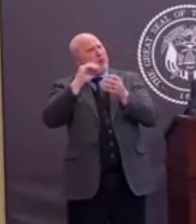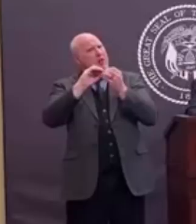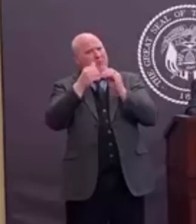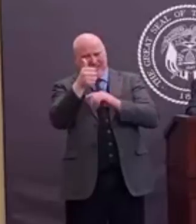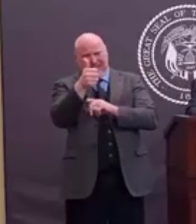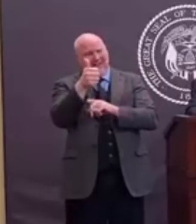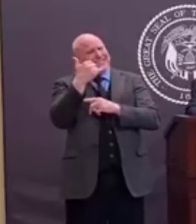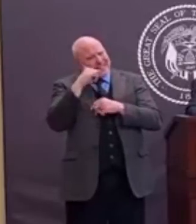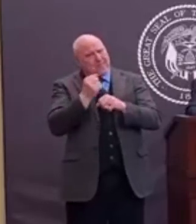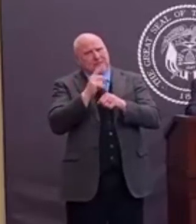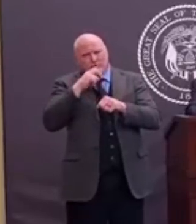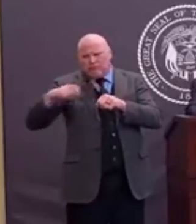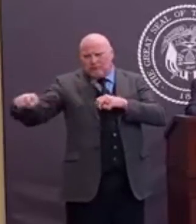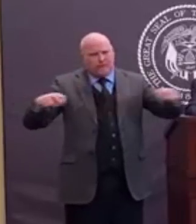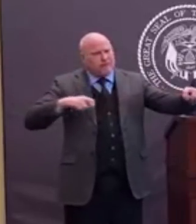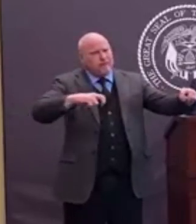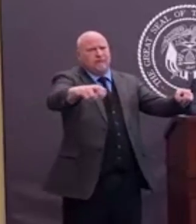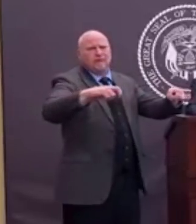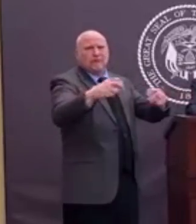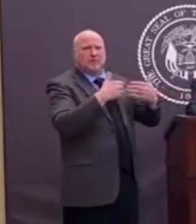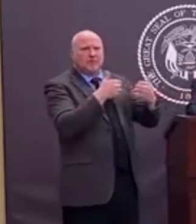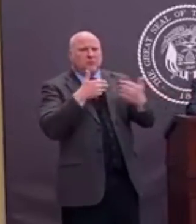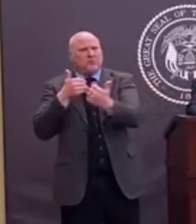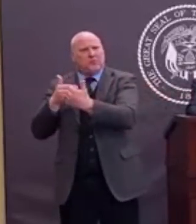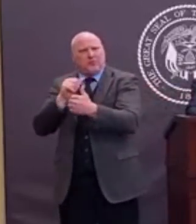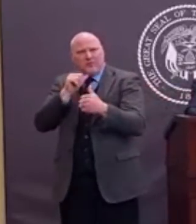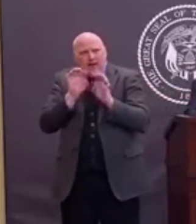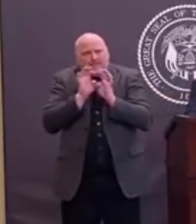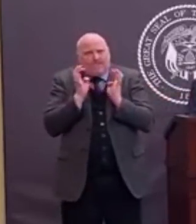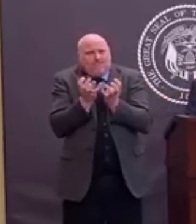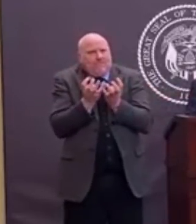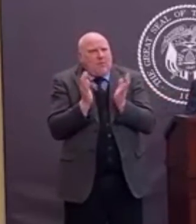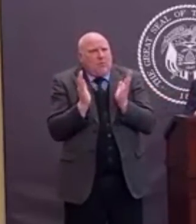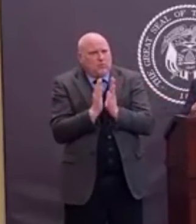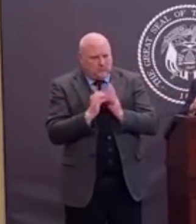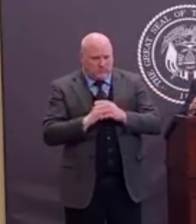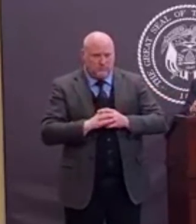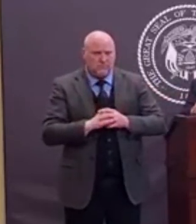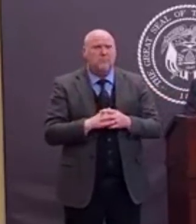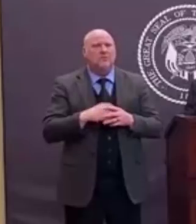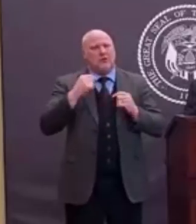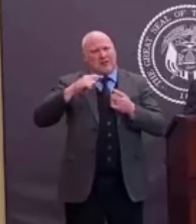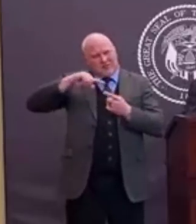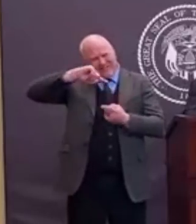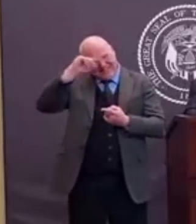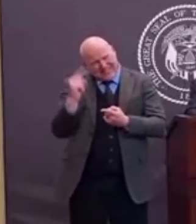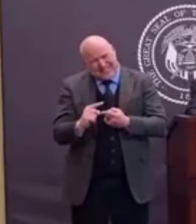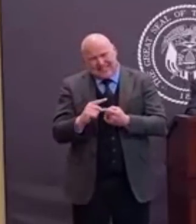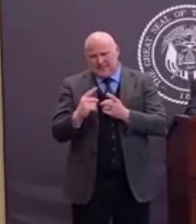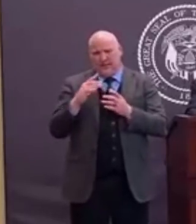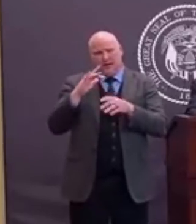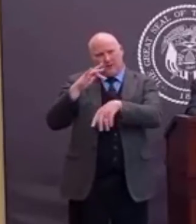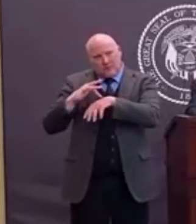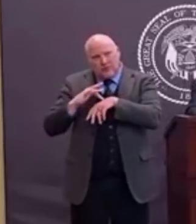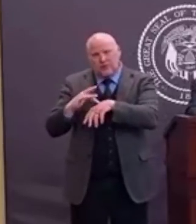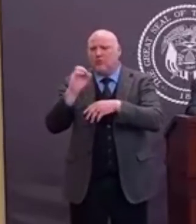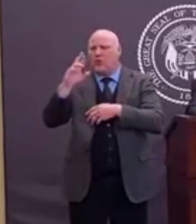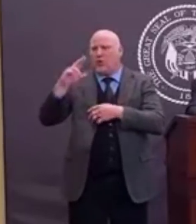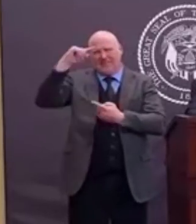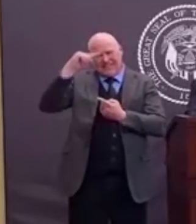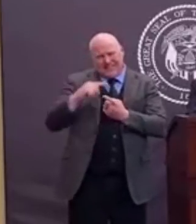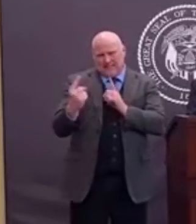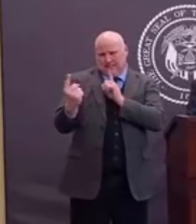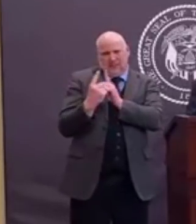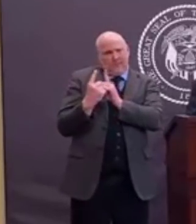congregating during working hours, minimizing our face-to-face contract, implementing flexible hours. You can have different shifts. We